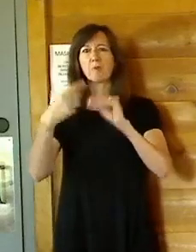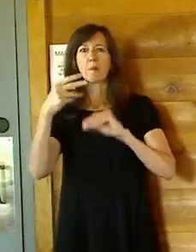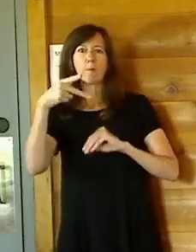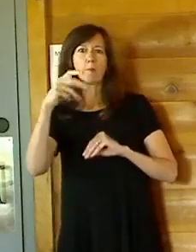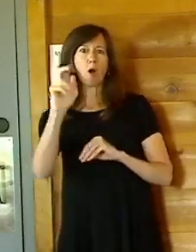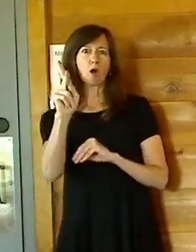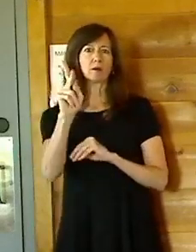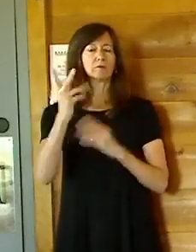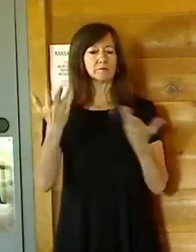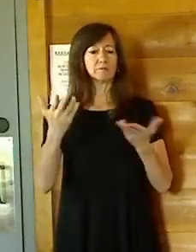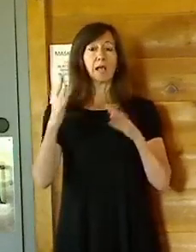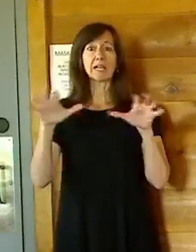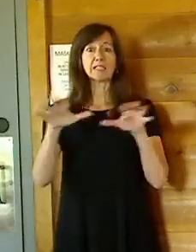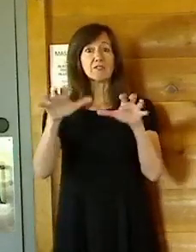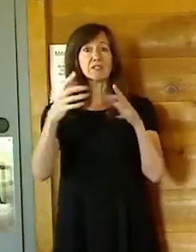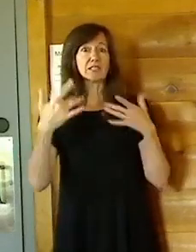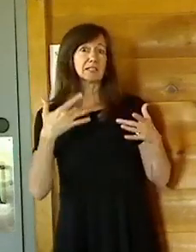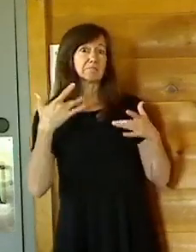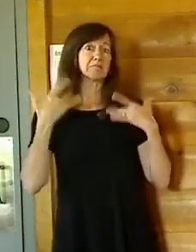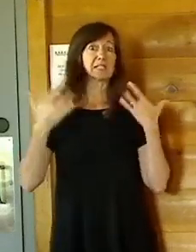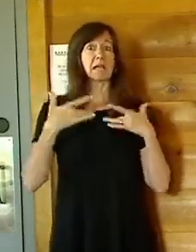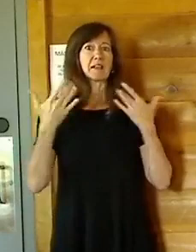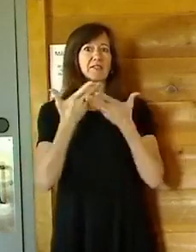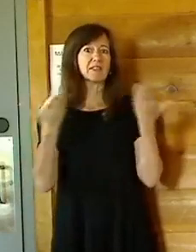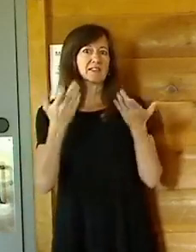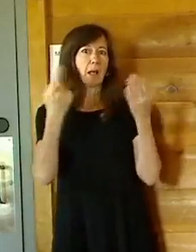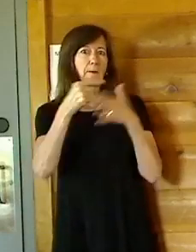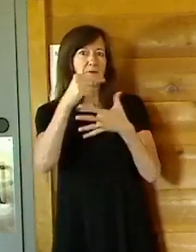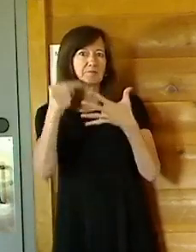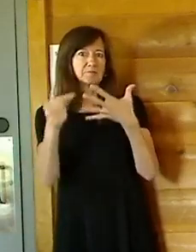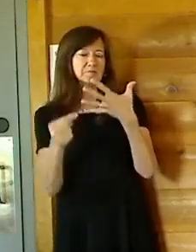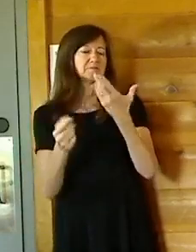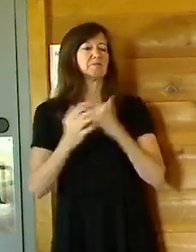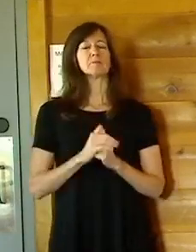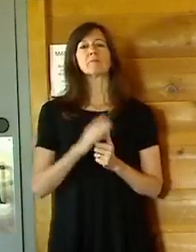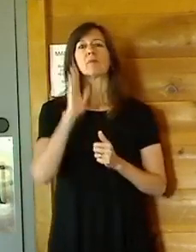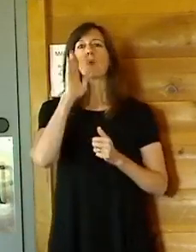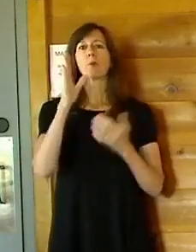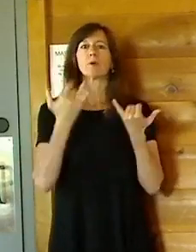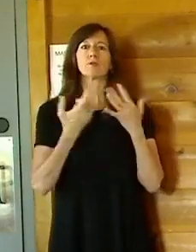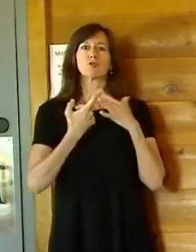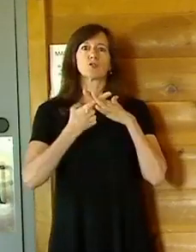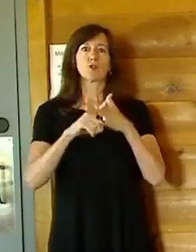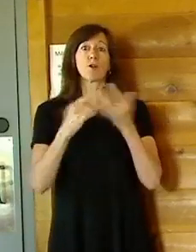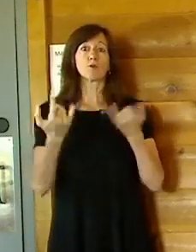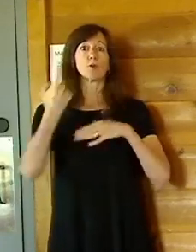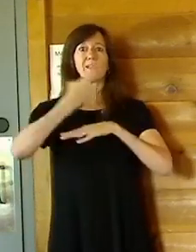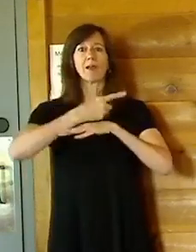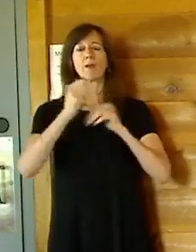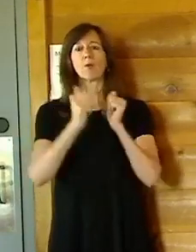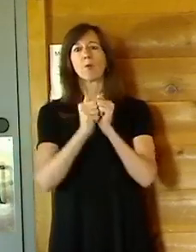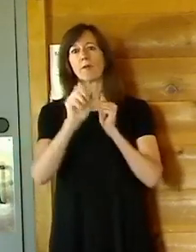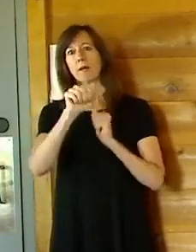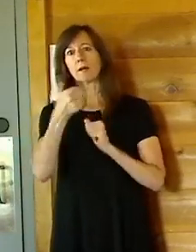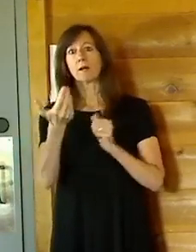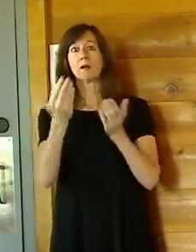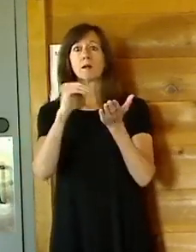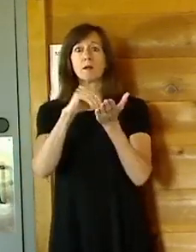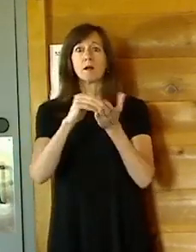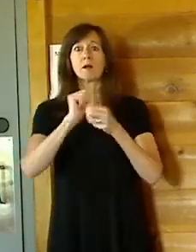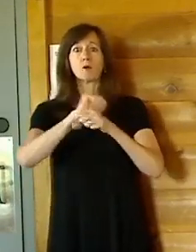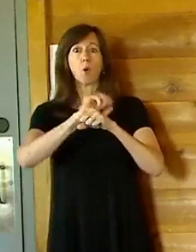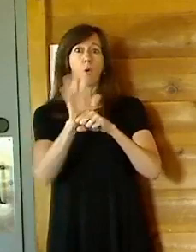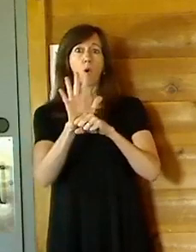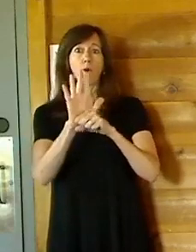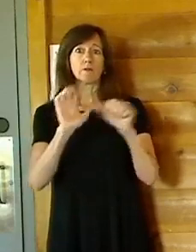of exciting things. But we are going to begin today with another COVID update. This will be what